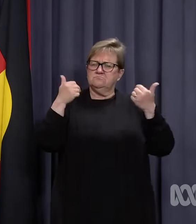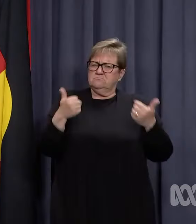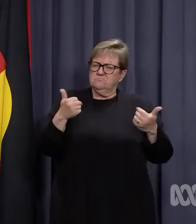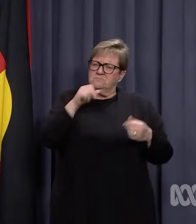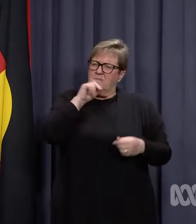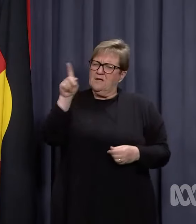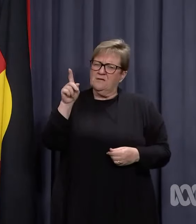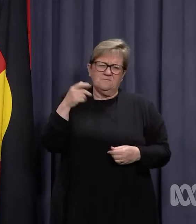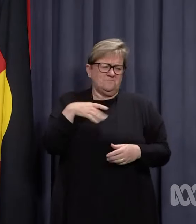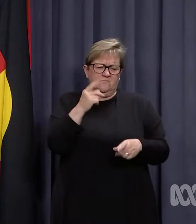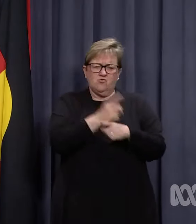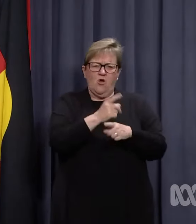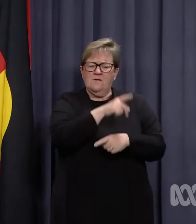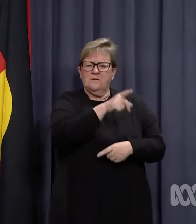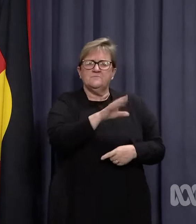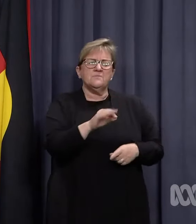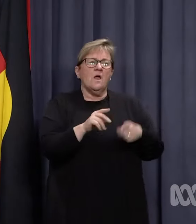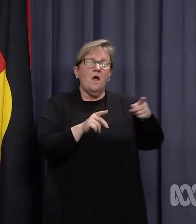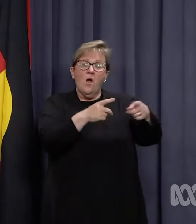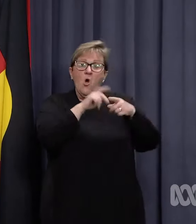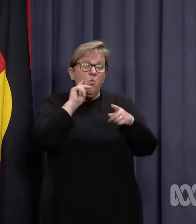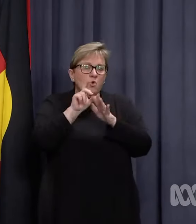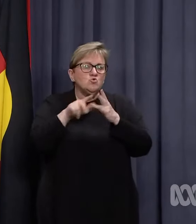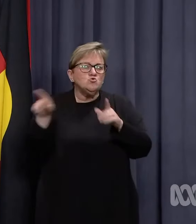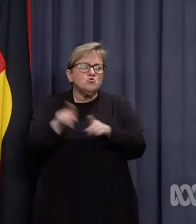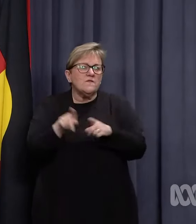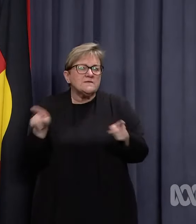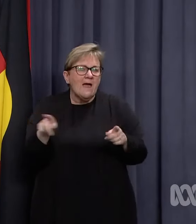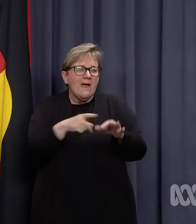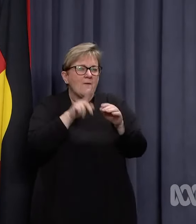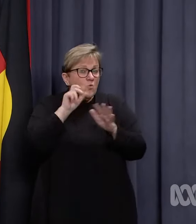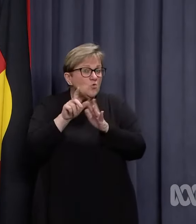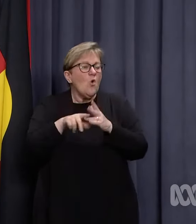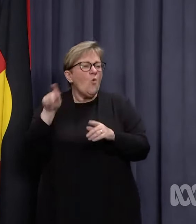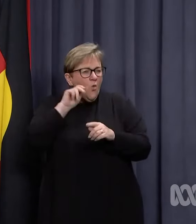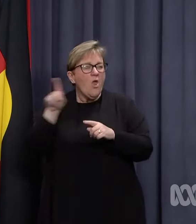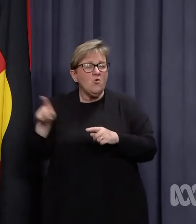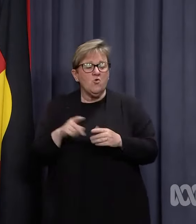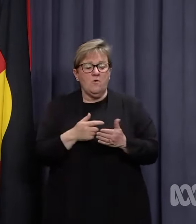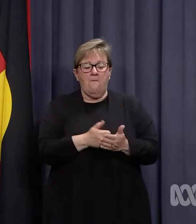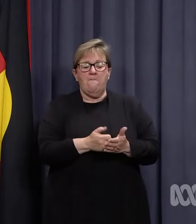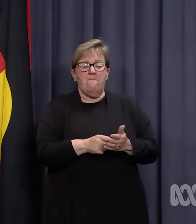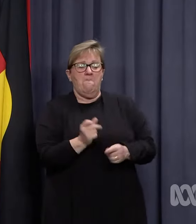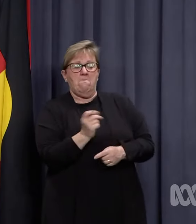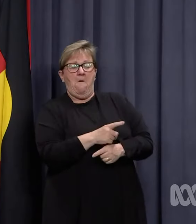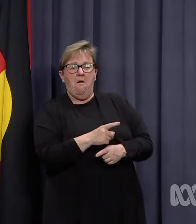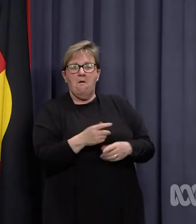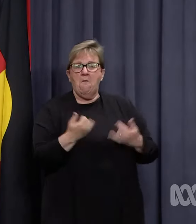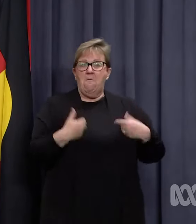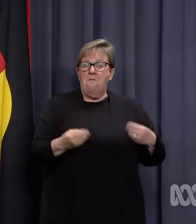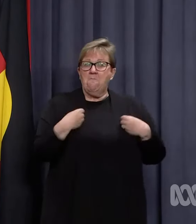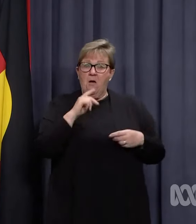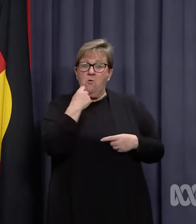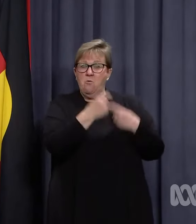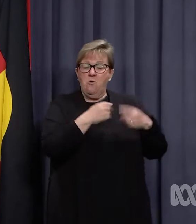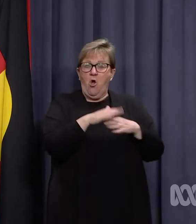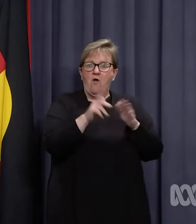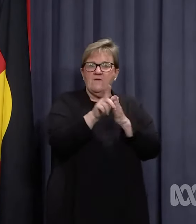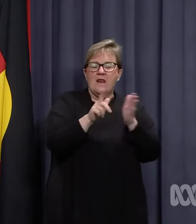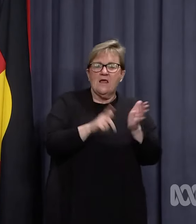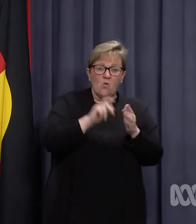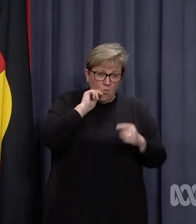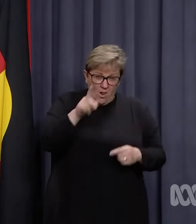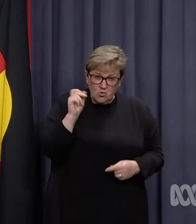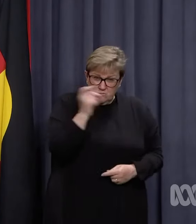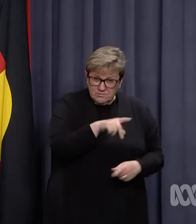and I'm not going to comment on live court proceedings. you do the same? Would you also text a billionaire to tell him about legislation